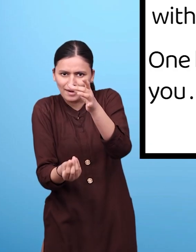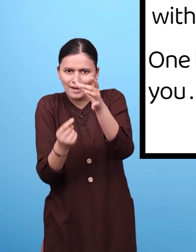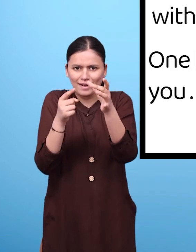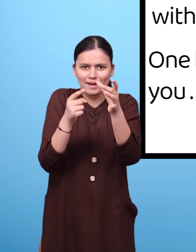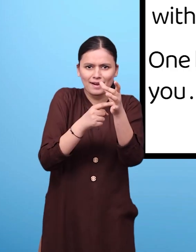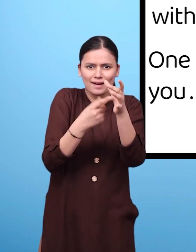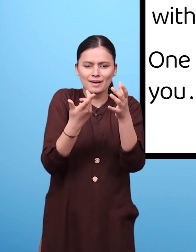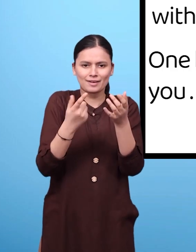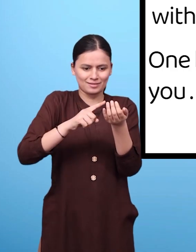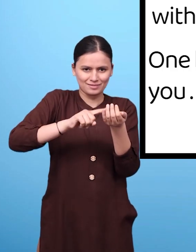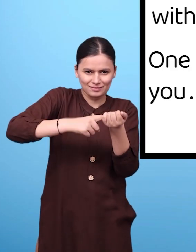has a conical shape.